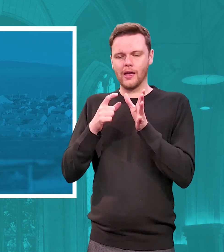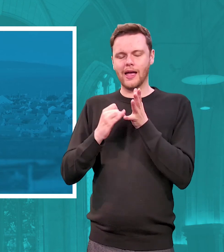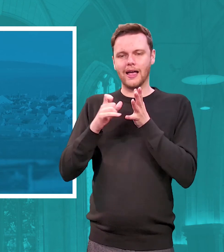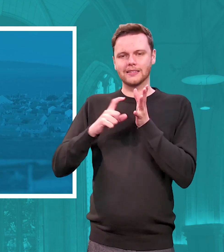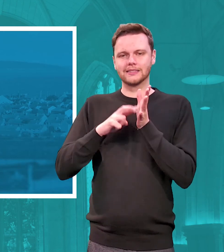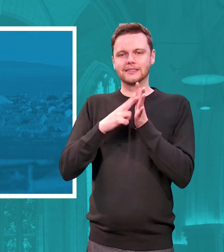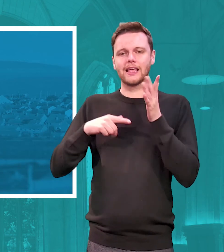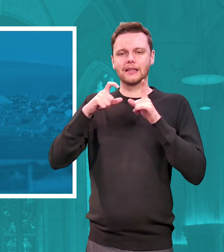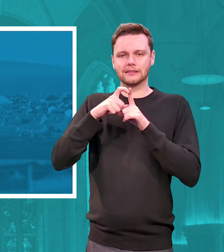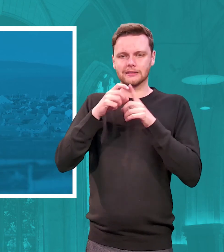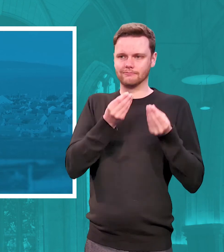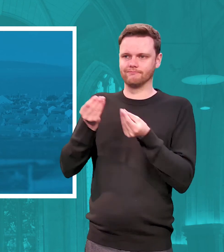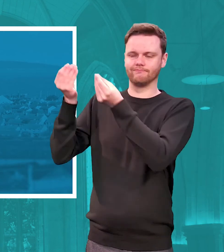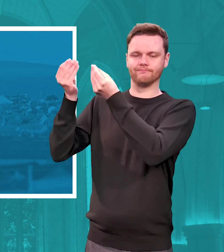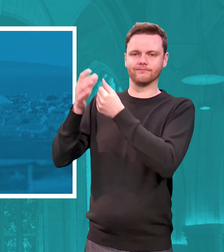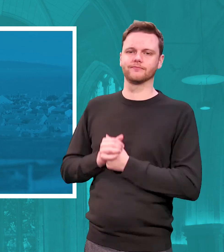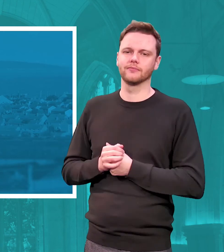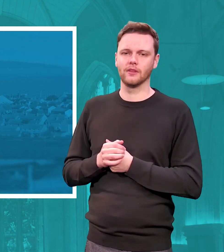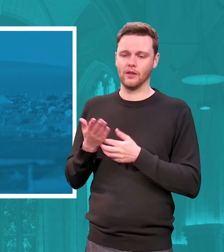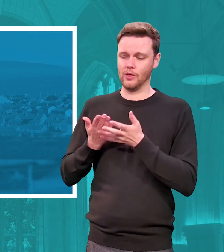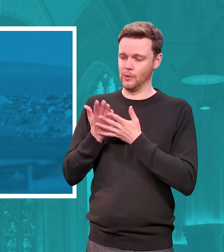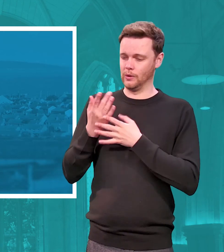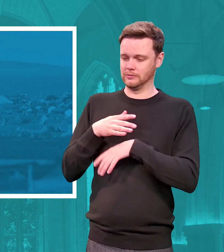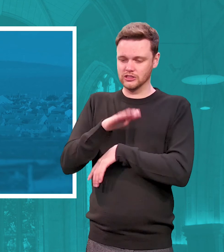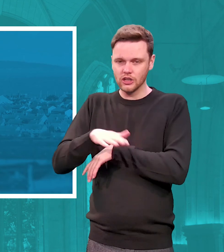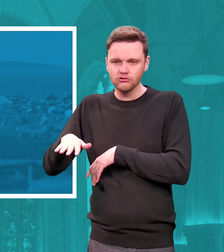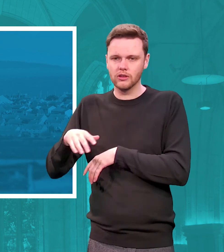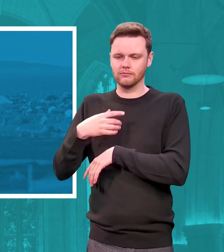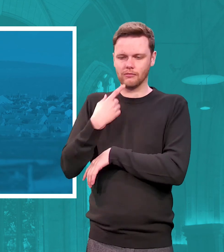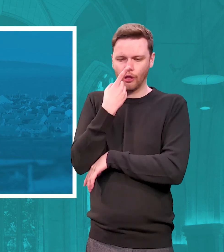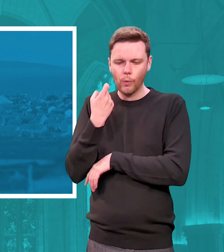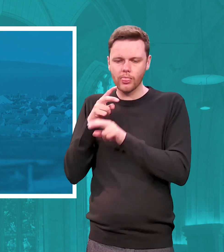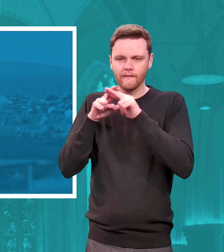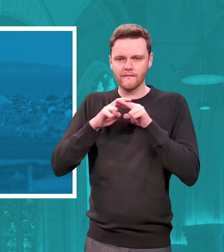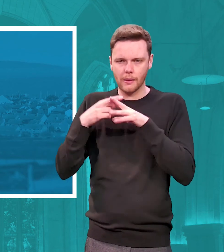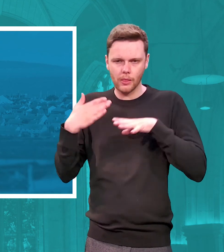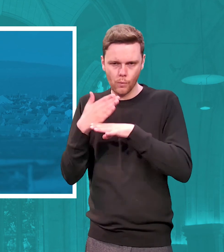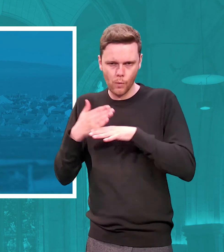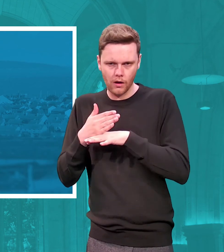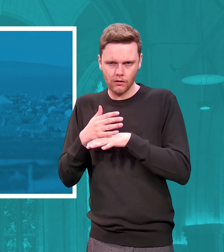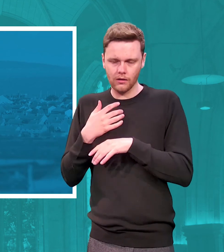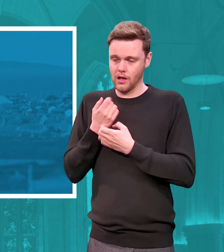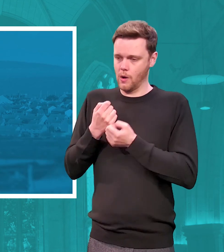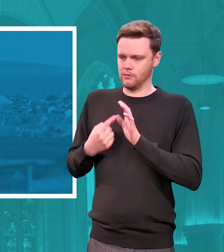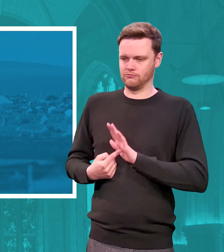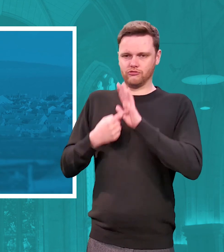involved in children youth and family work by our priority areas team